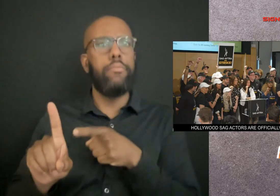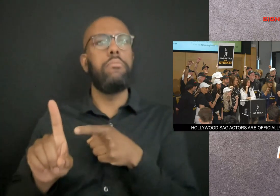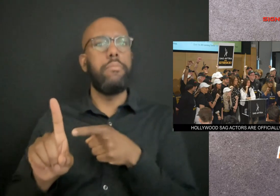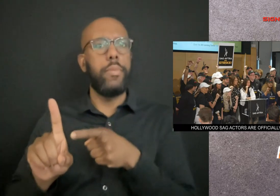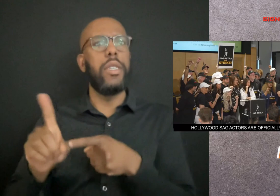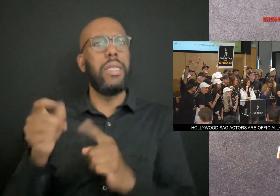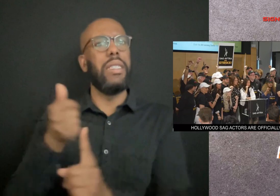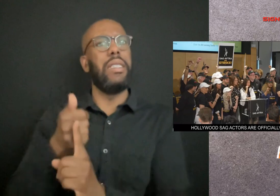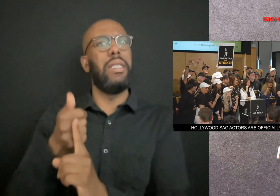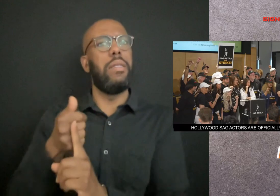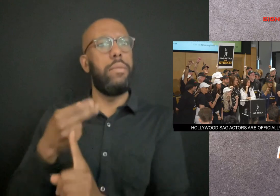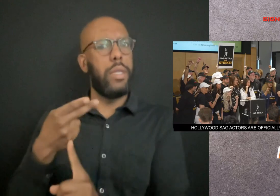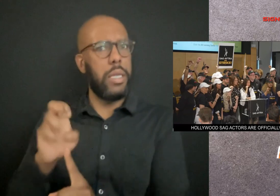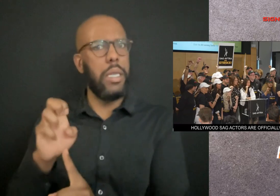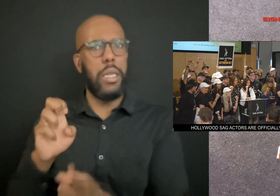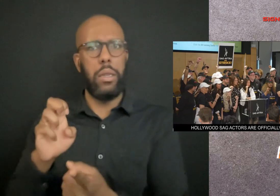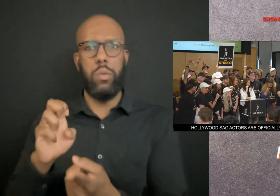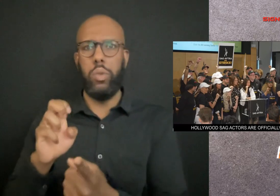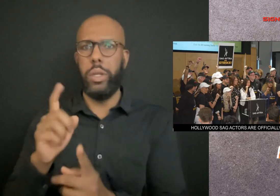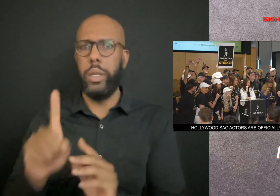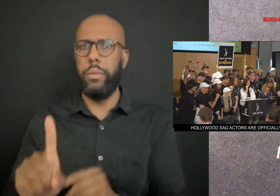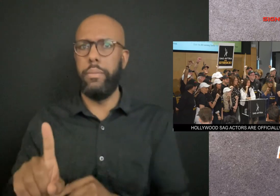back, so a few signs may be blocked.